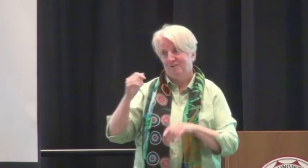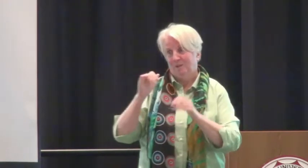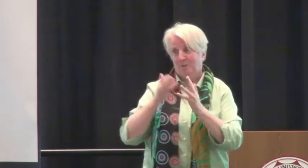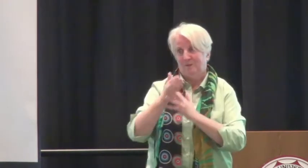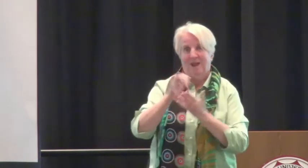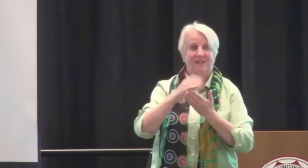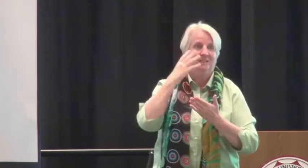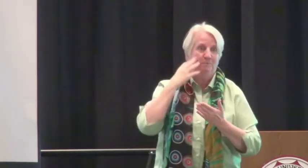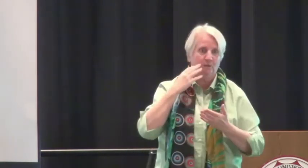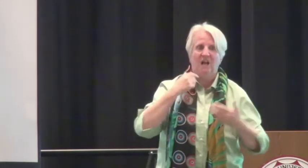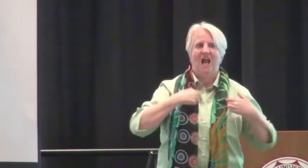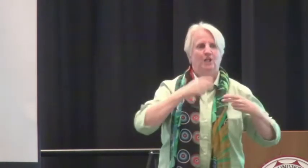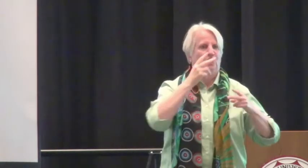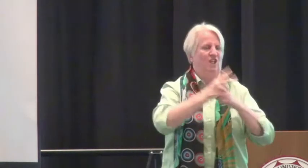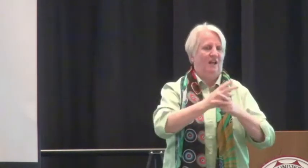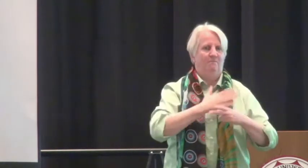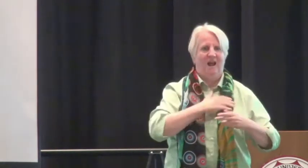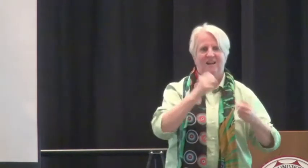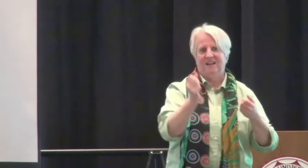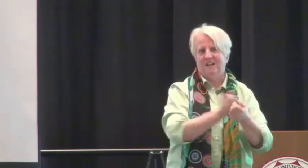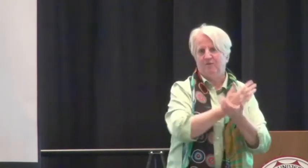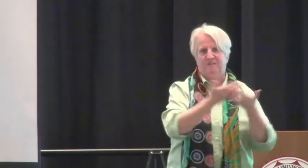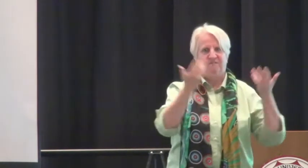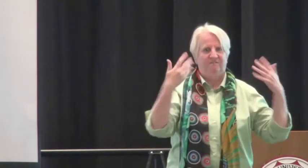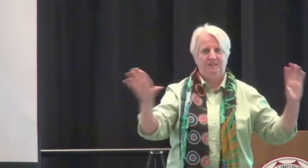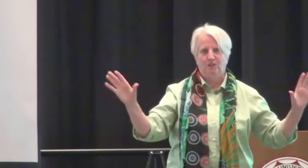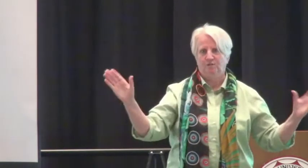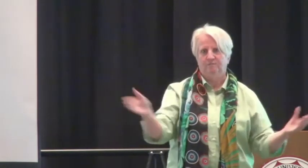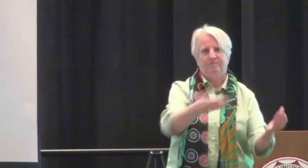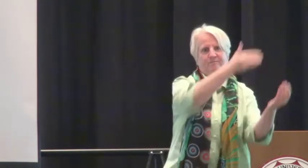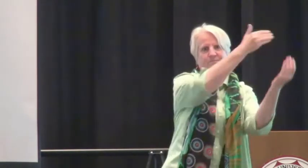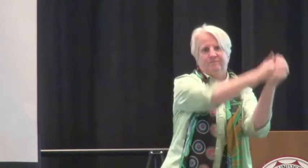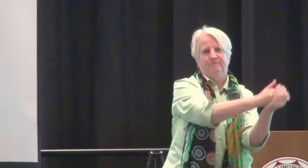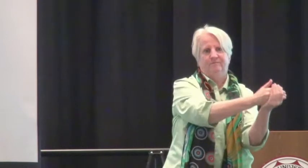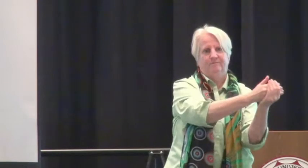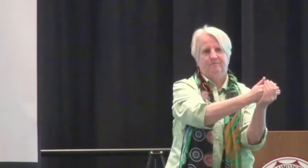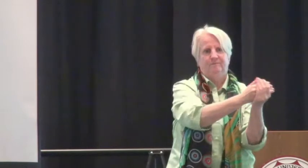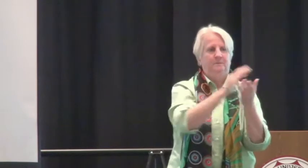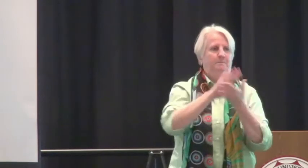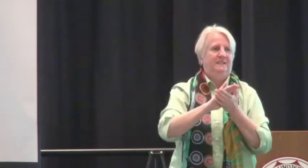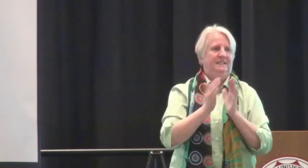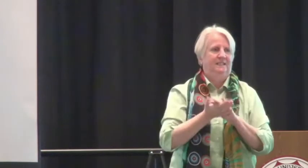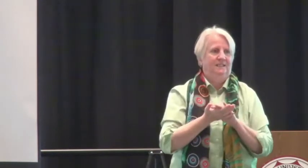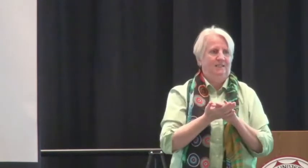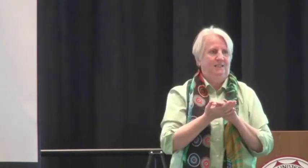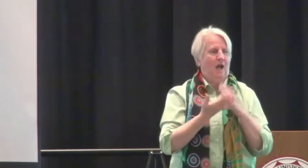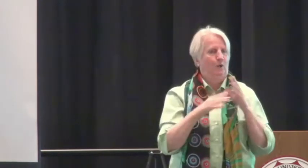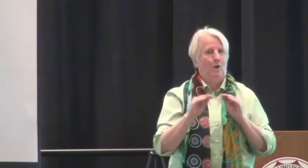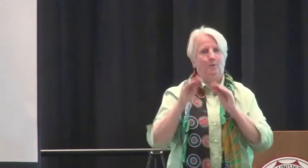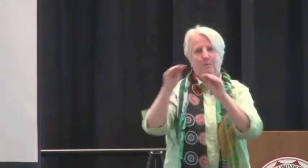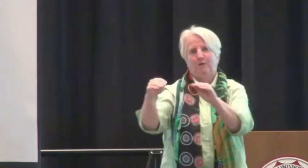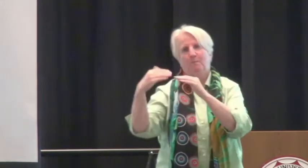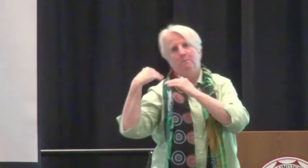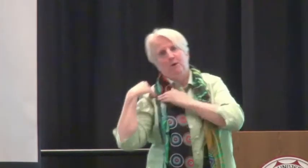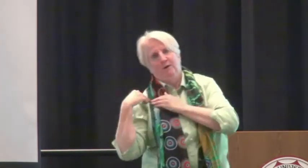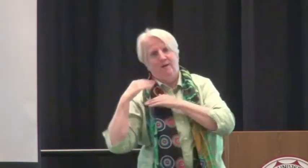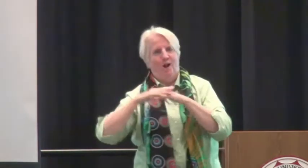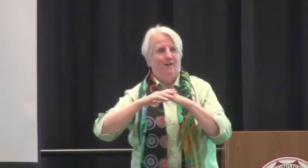We've learned a lot through Roxanne. And I am now all set in terms of my paperwork because